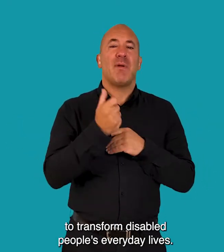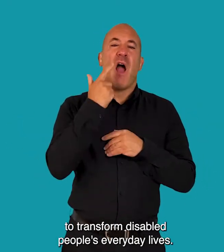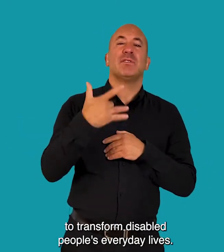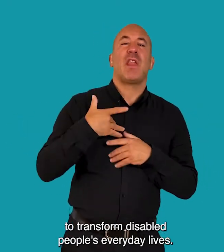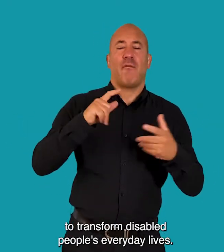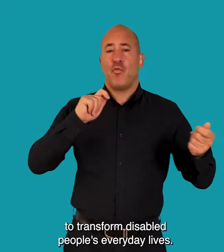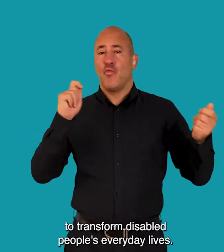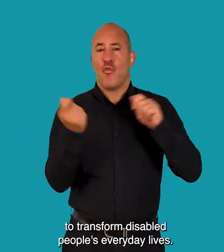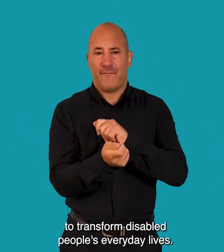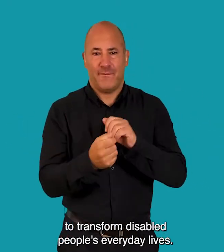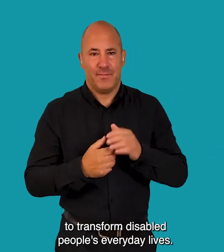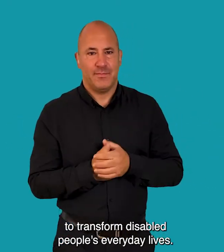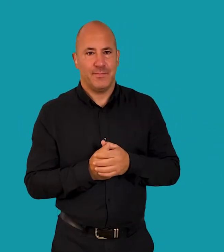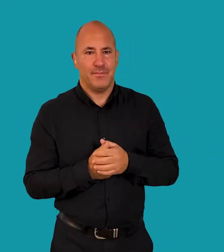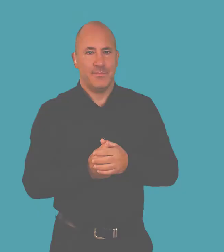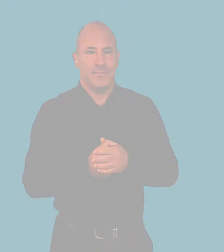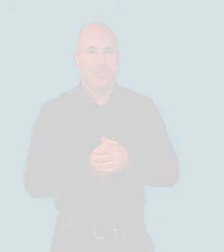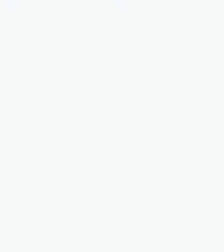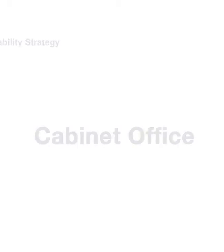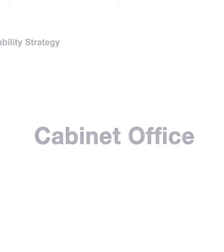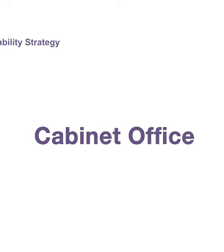people's everyday lives